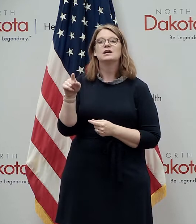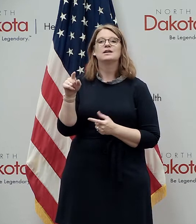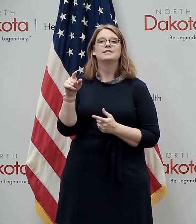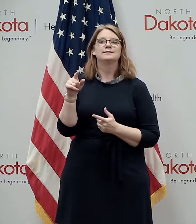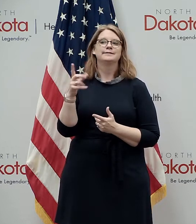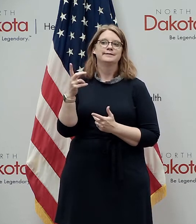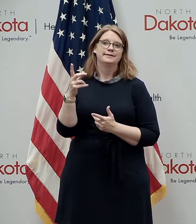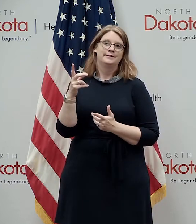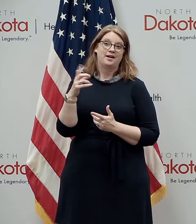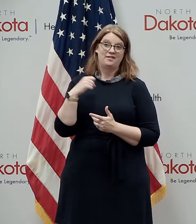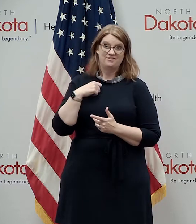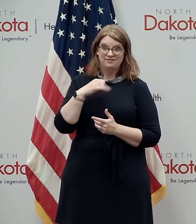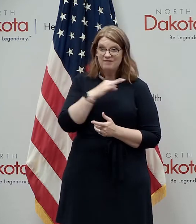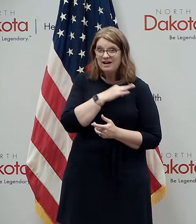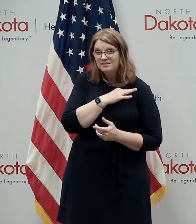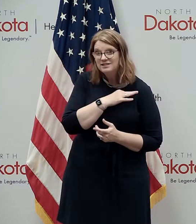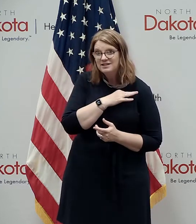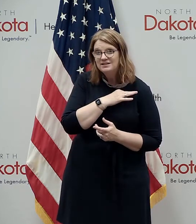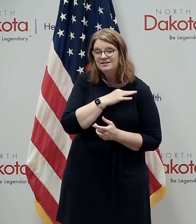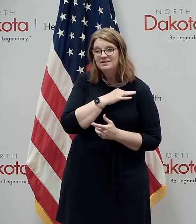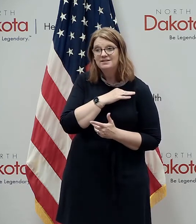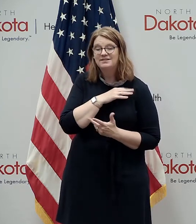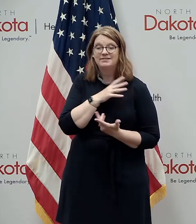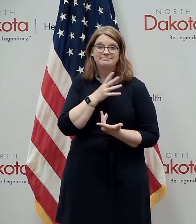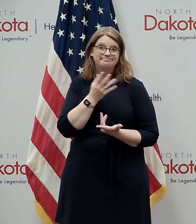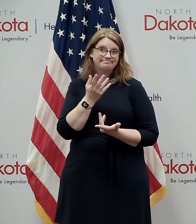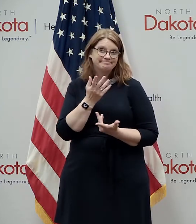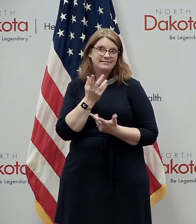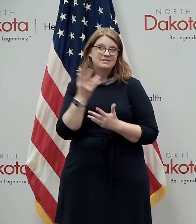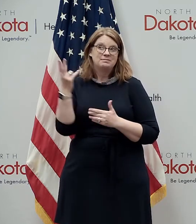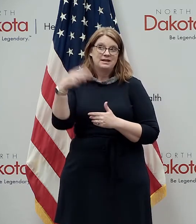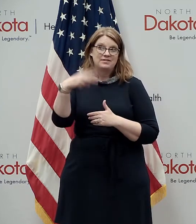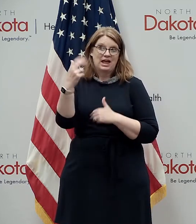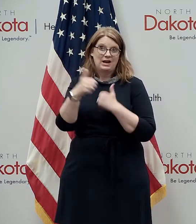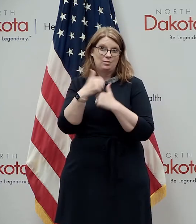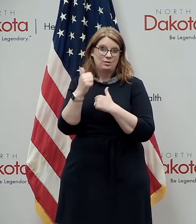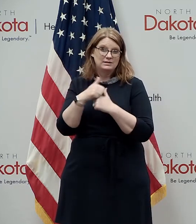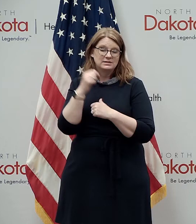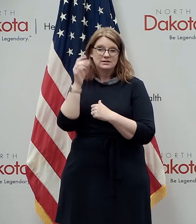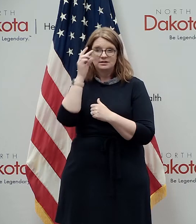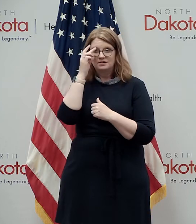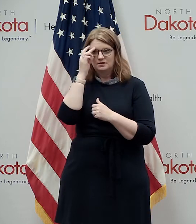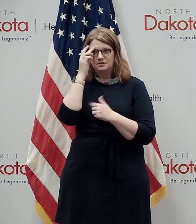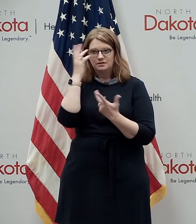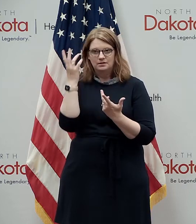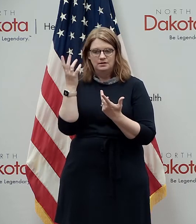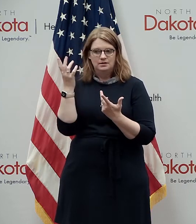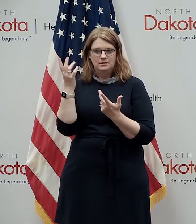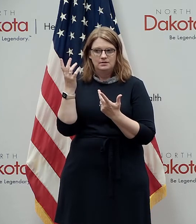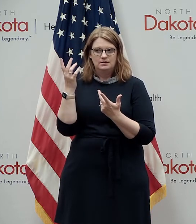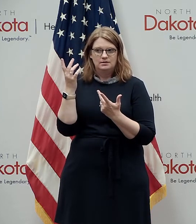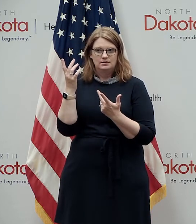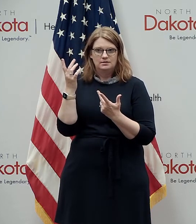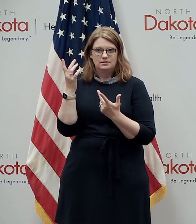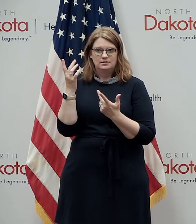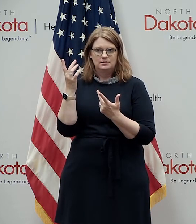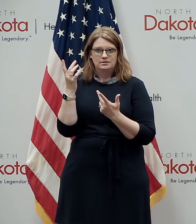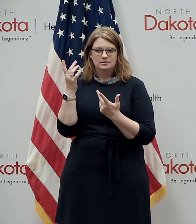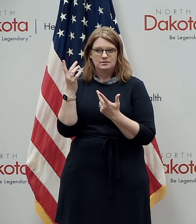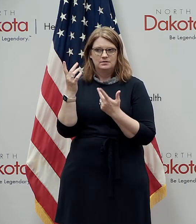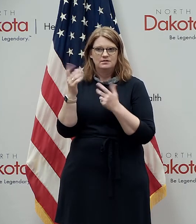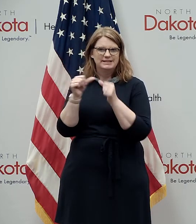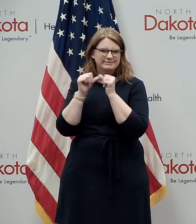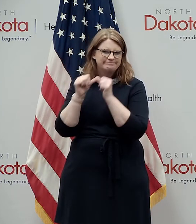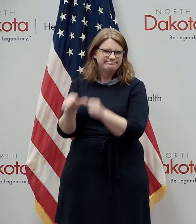universities may even be uh be a more risk uh because of people with people that work uh extended